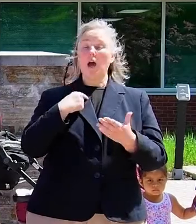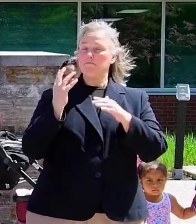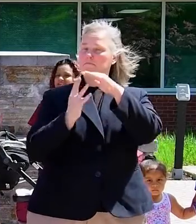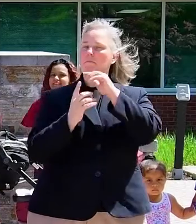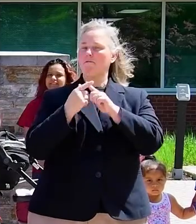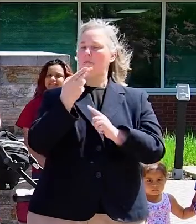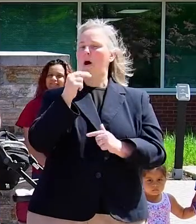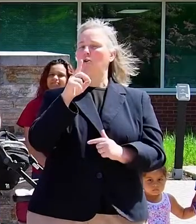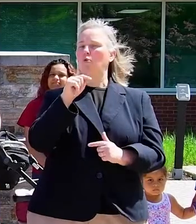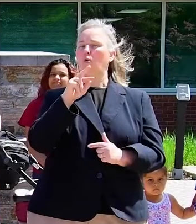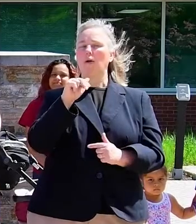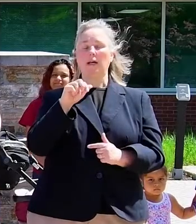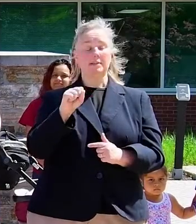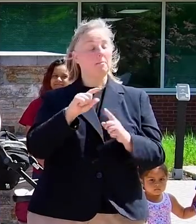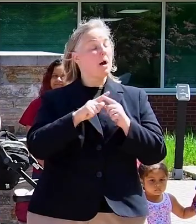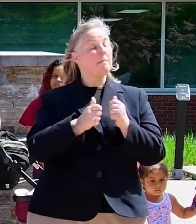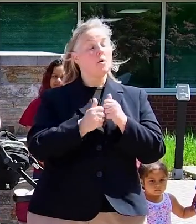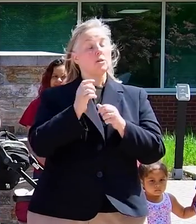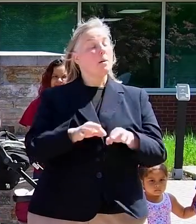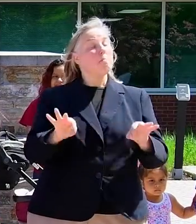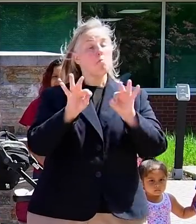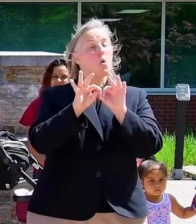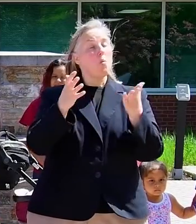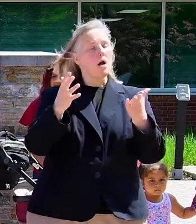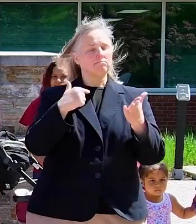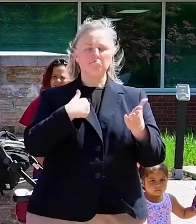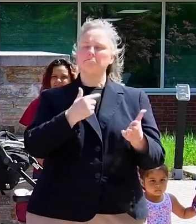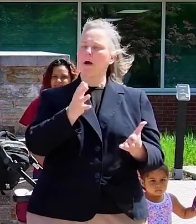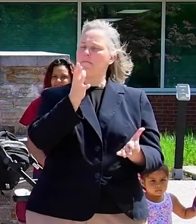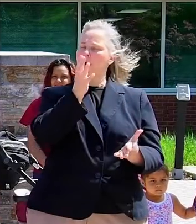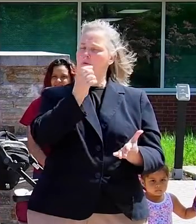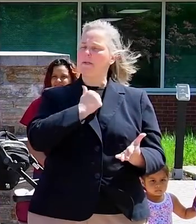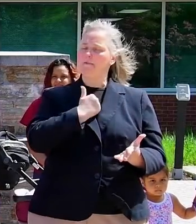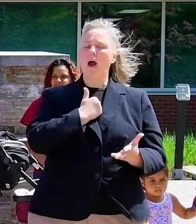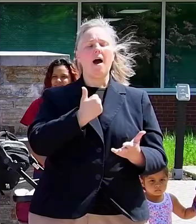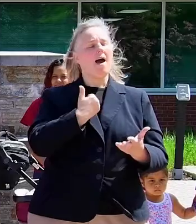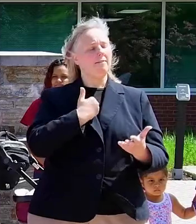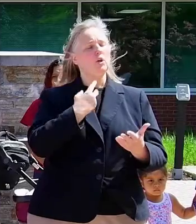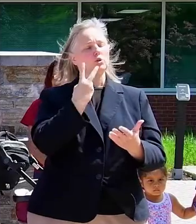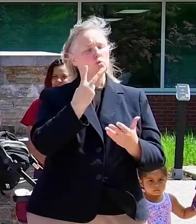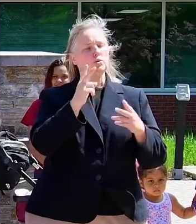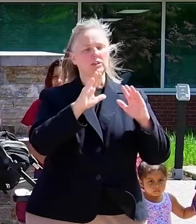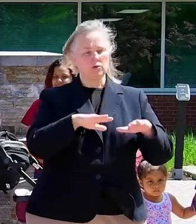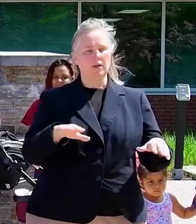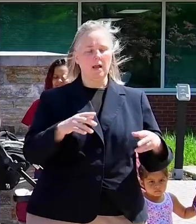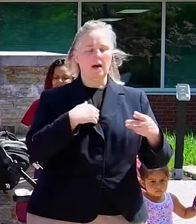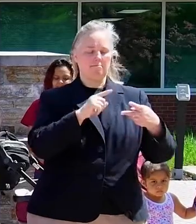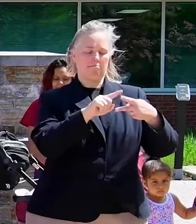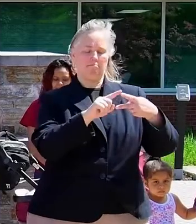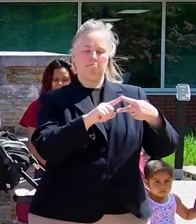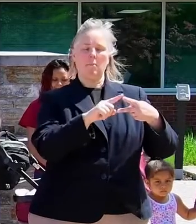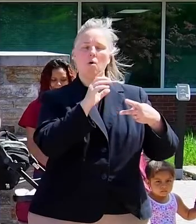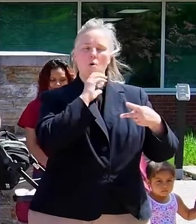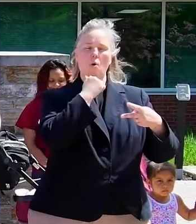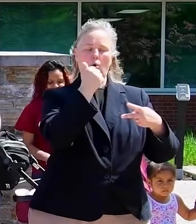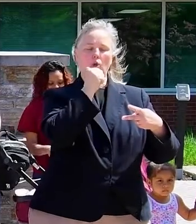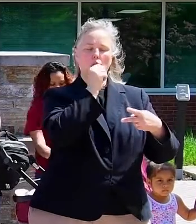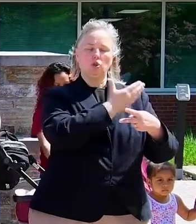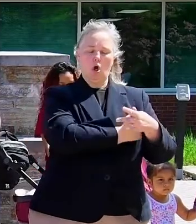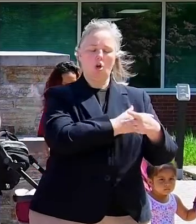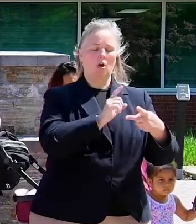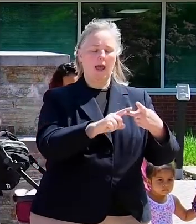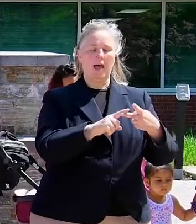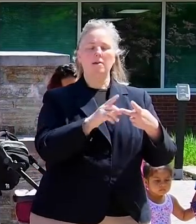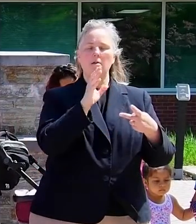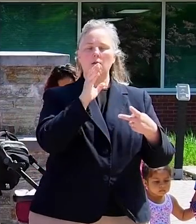Honduras. But most important, I am a mother. And I have two beautiful children, my 6-year-old daughter and my 4-month-old